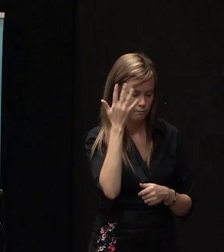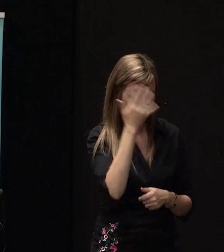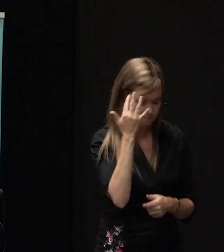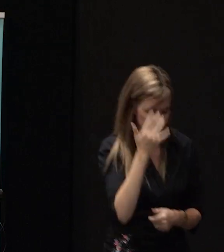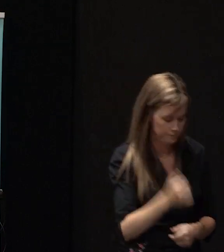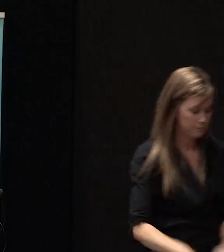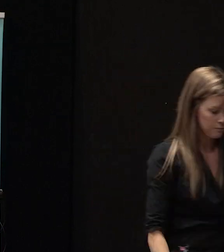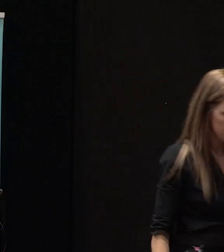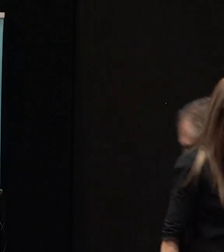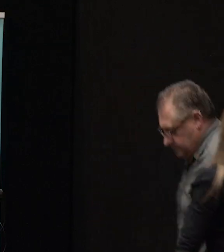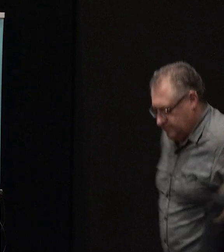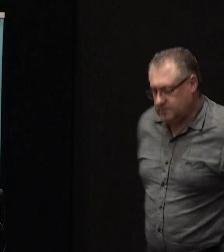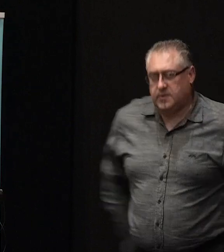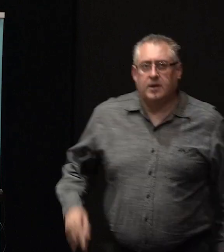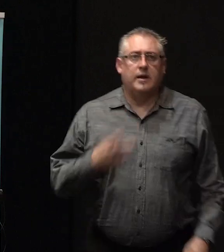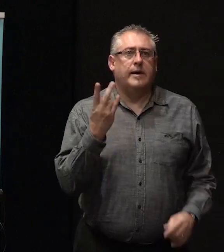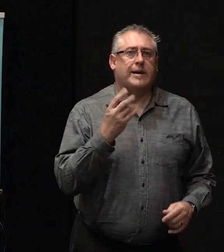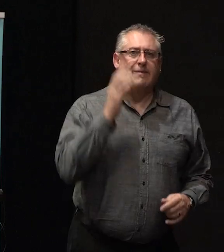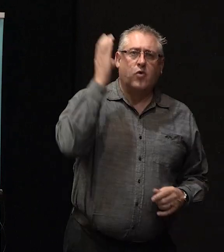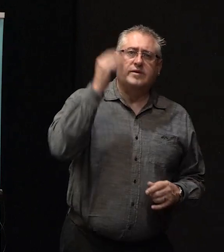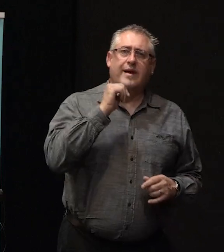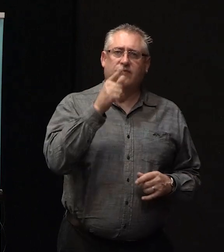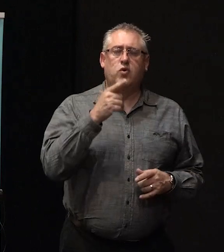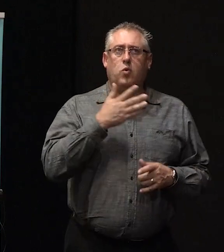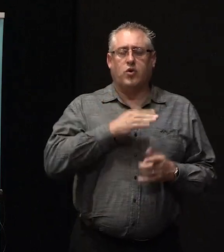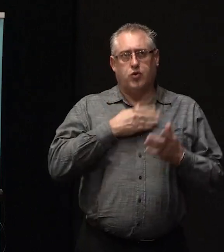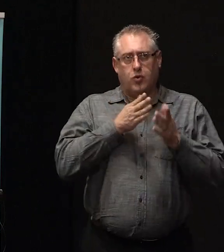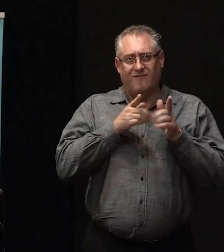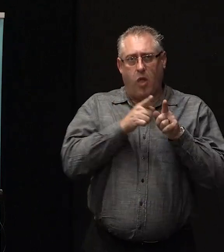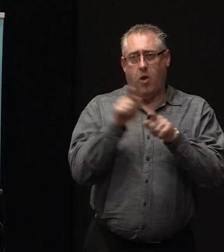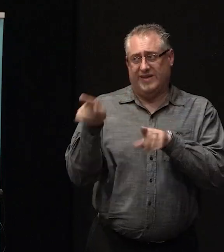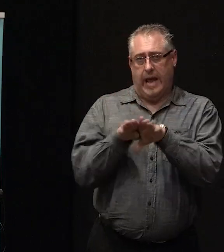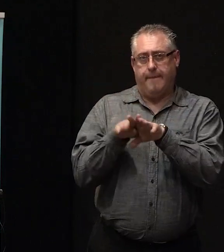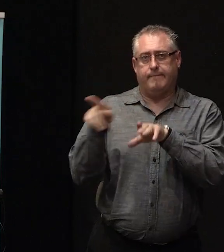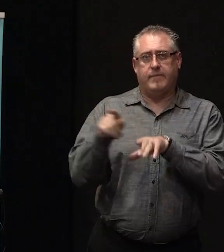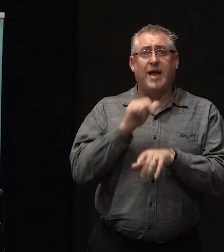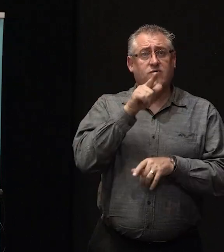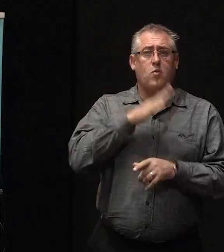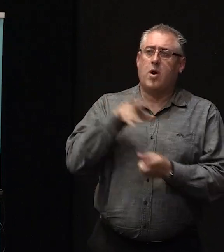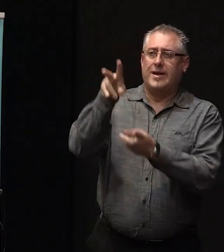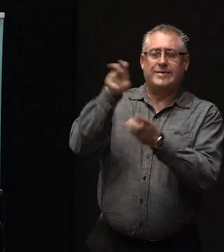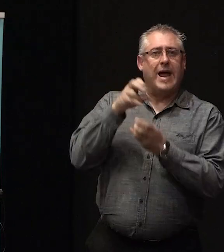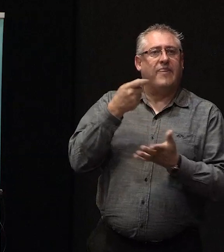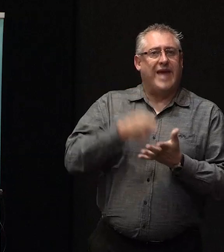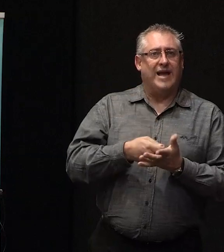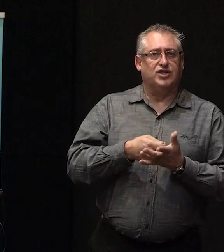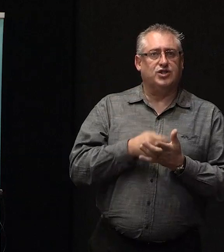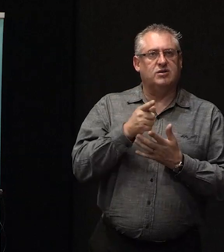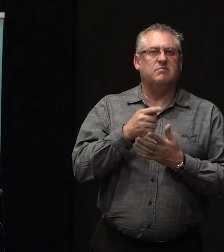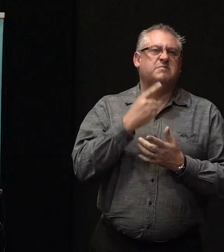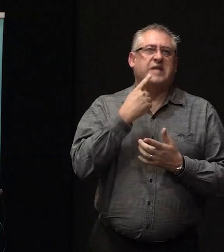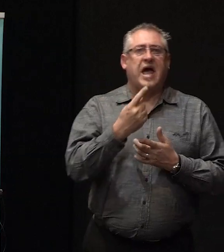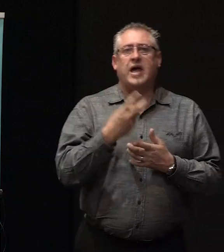is to make sure that if you are going to take the cash, is it, you know, you're going to get, make up a number, you know,